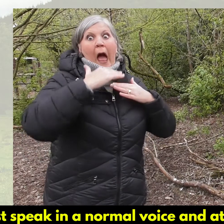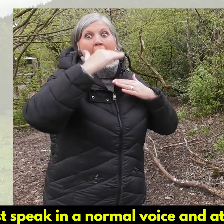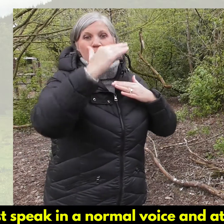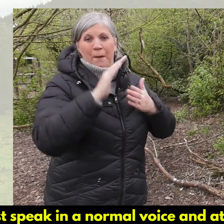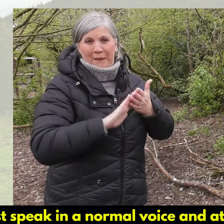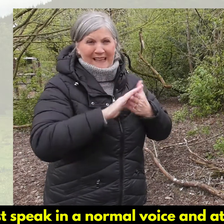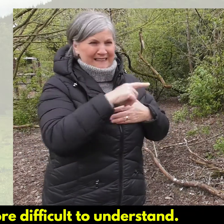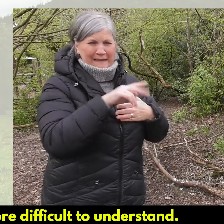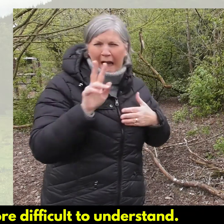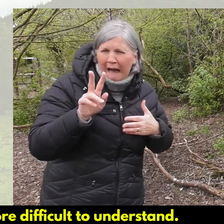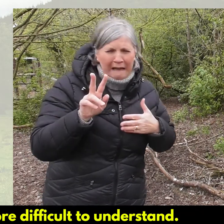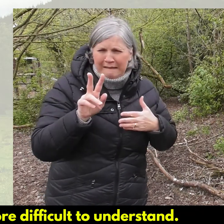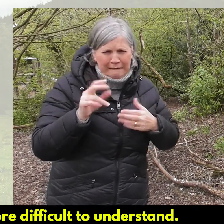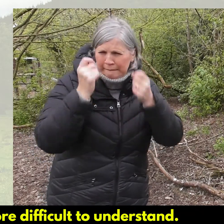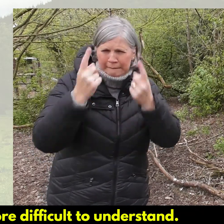word patterns more difficult to understand.